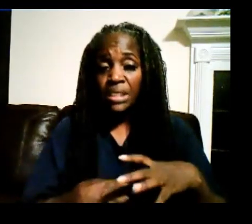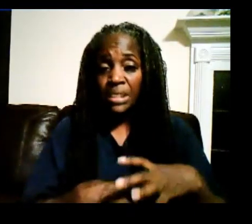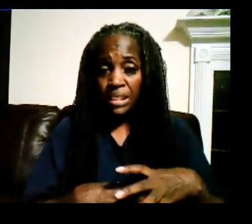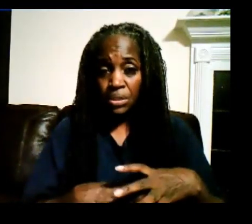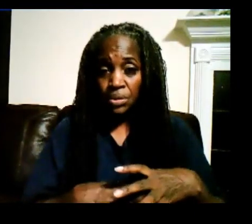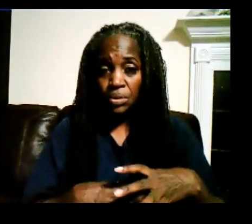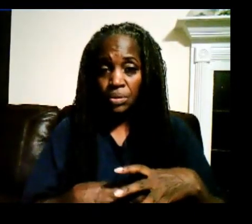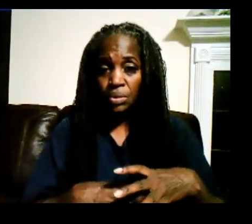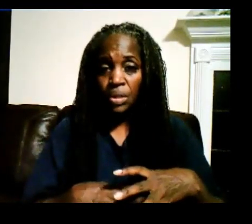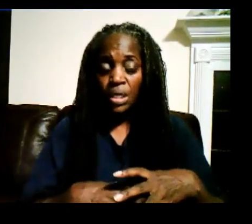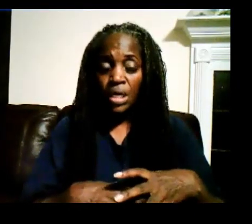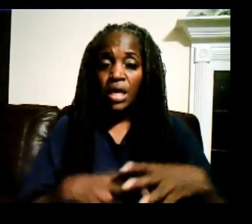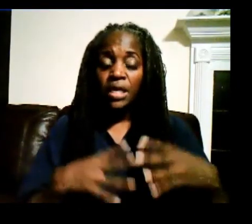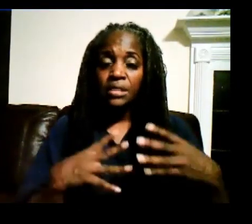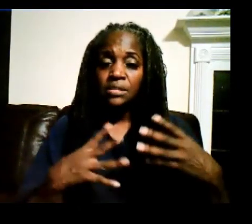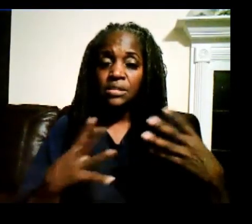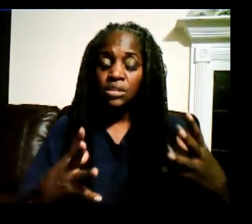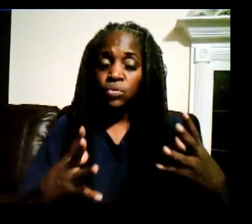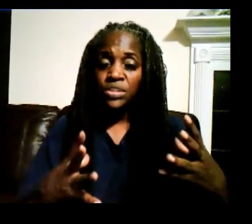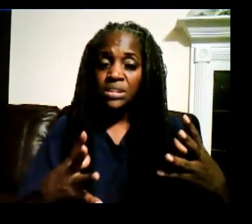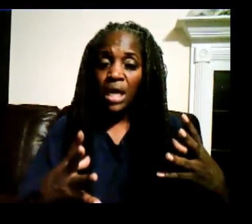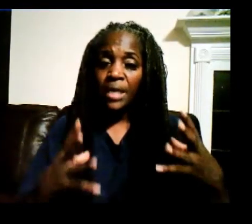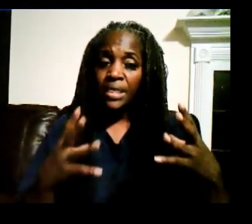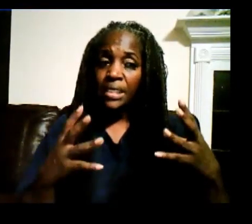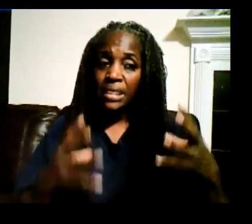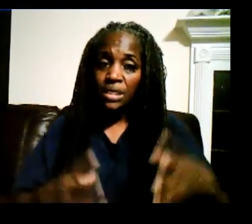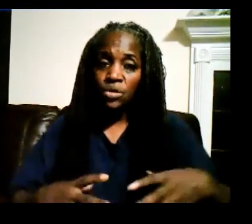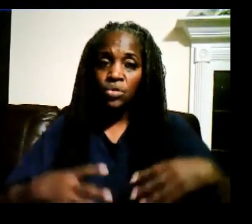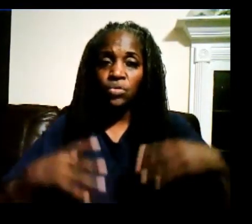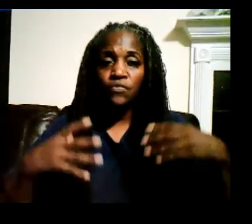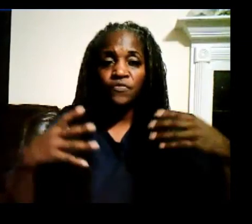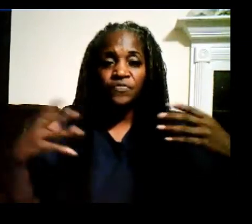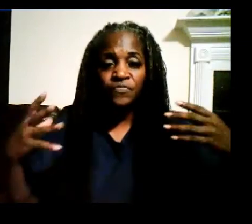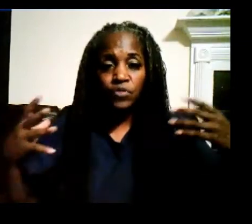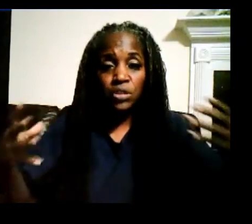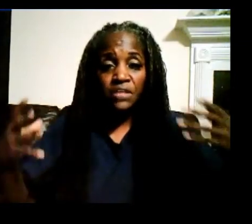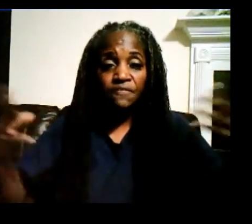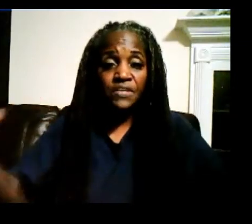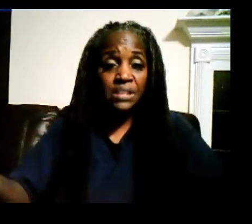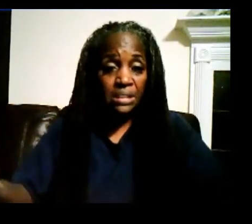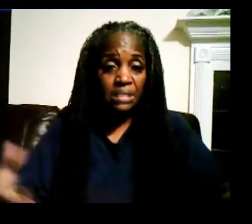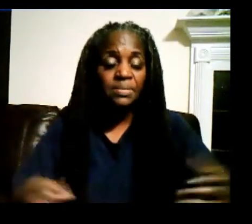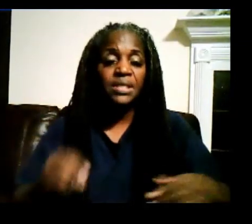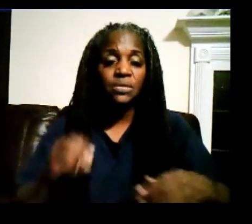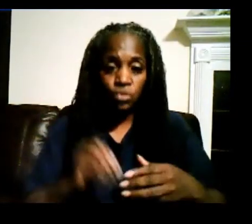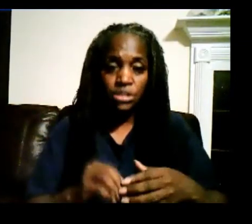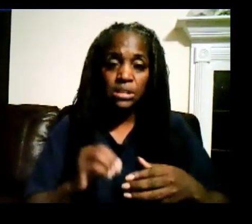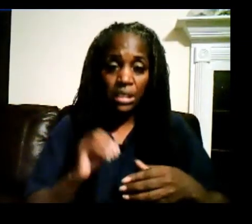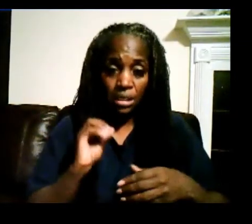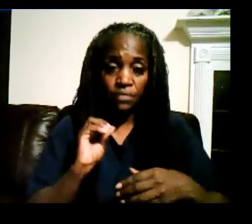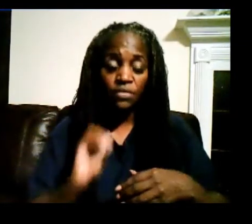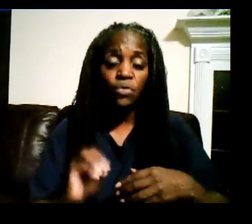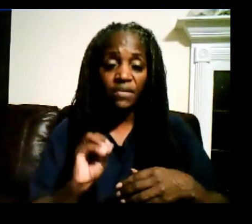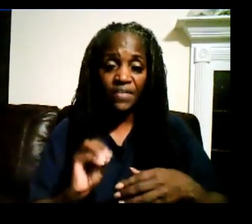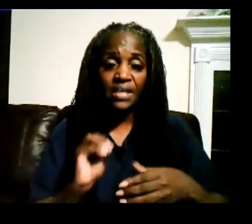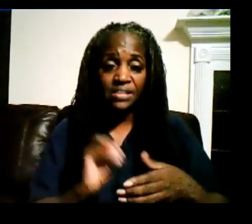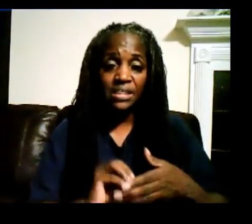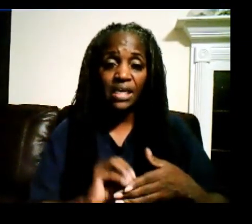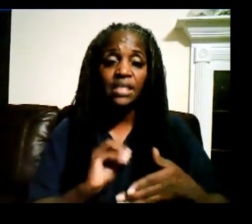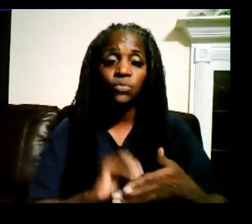here. It still was not here fully physically, but it was the grapevine said it